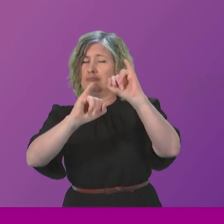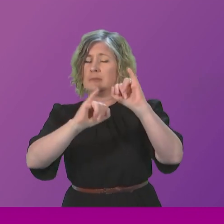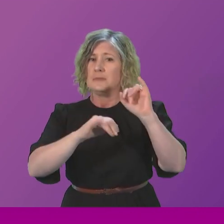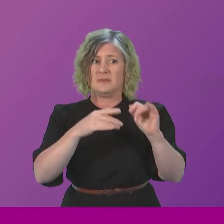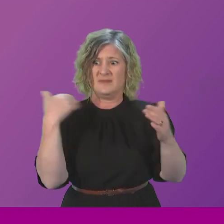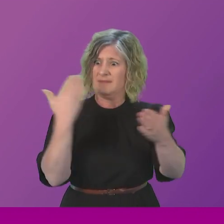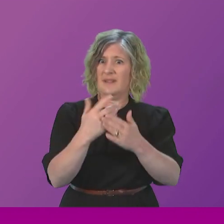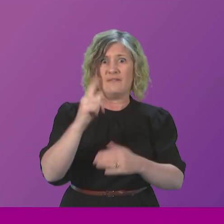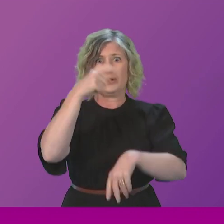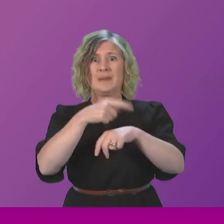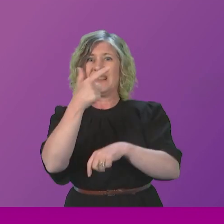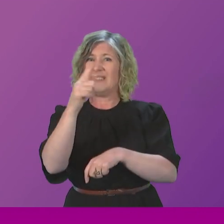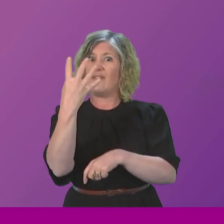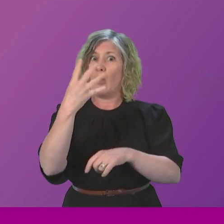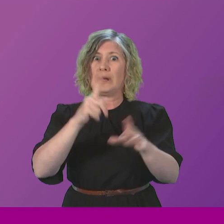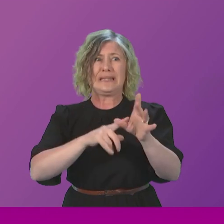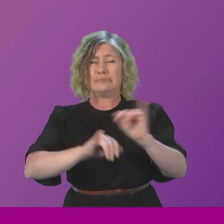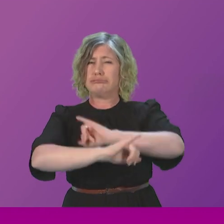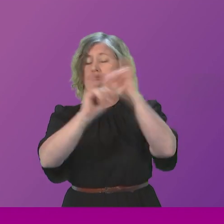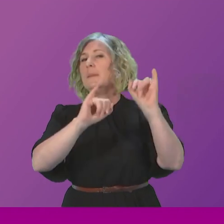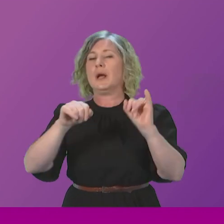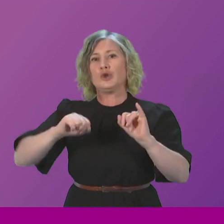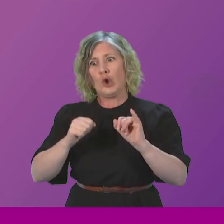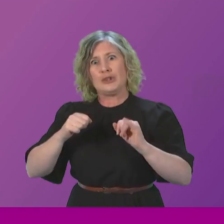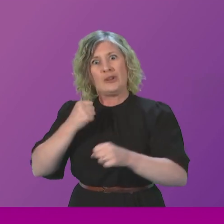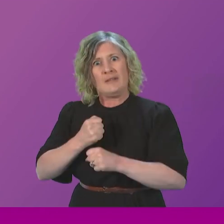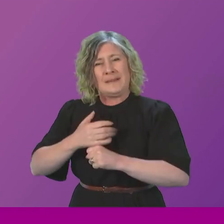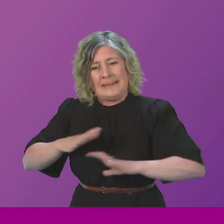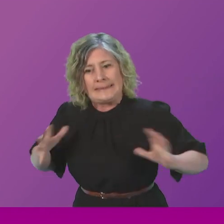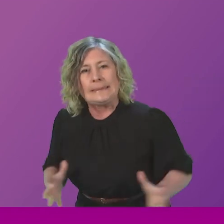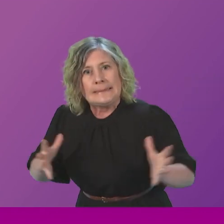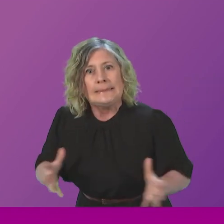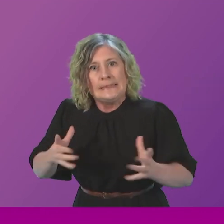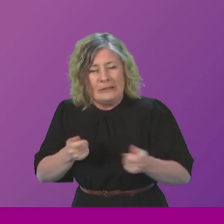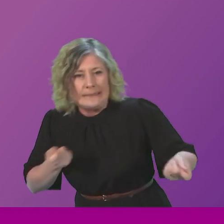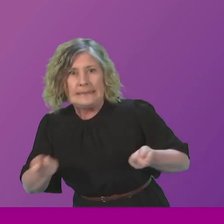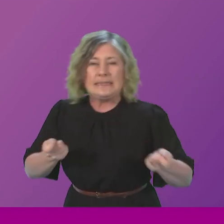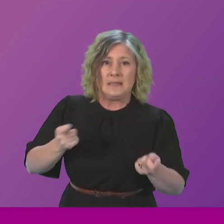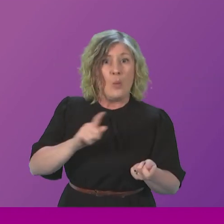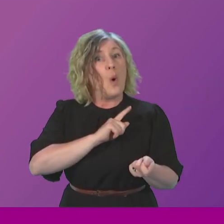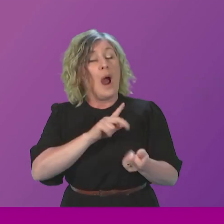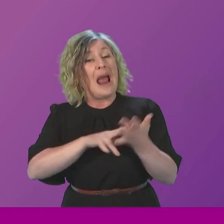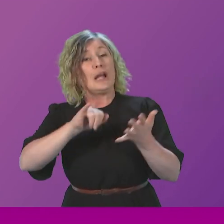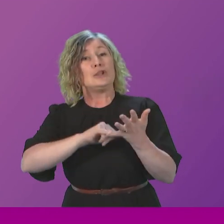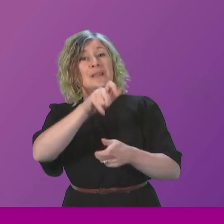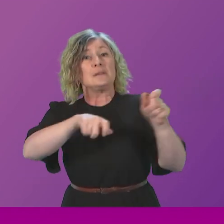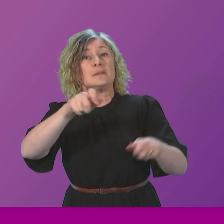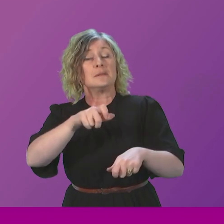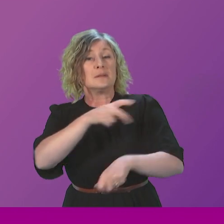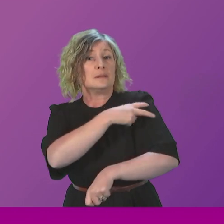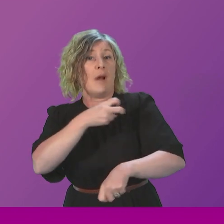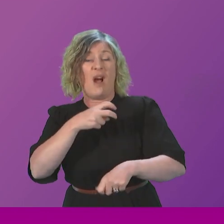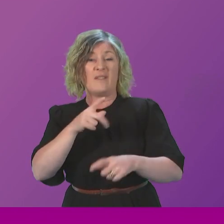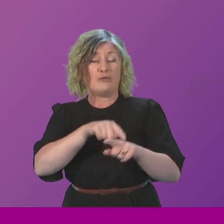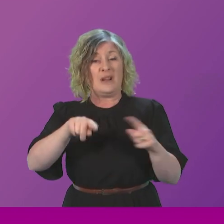existence. They've done that, of course, because our NHS staff are the best paid here than anywhere else in the UK. So we do